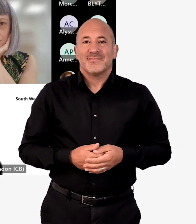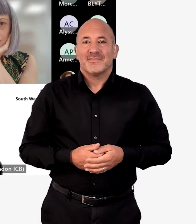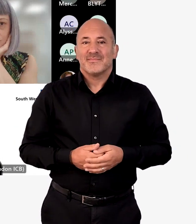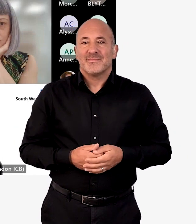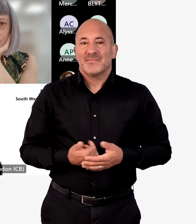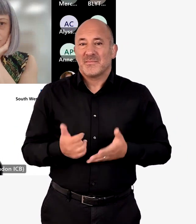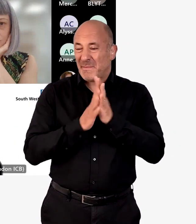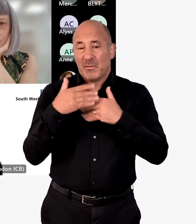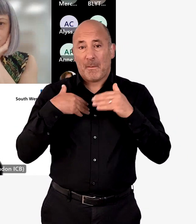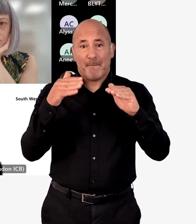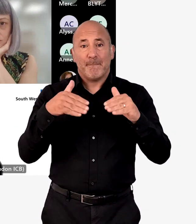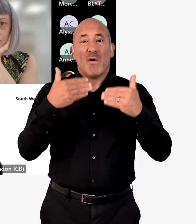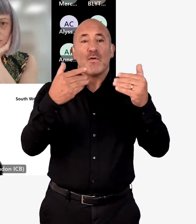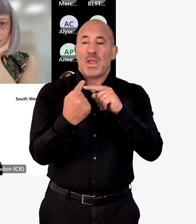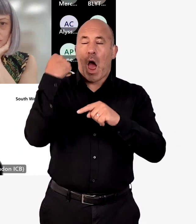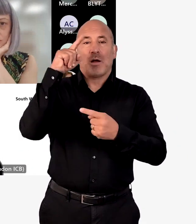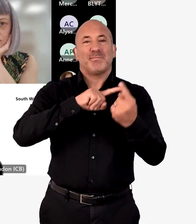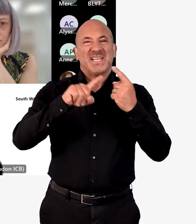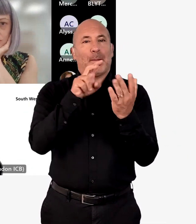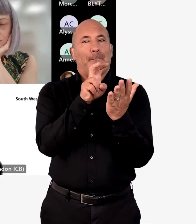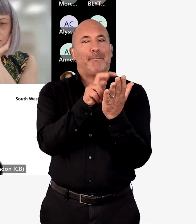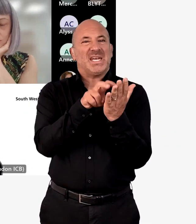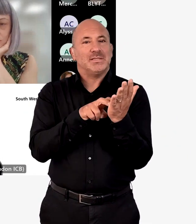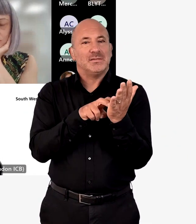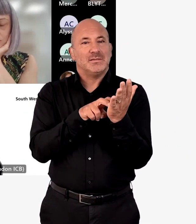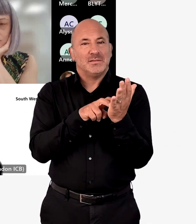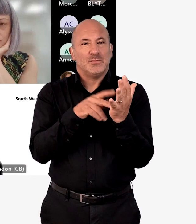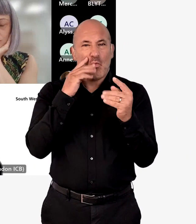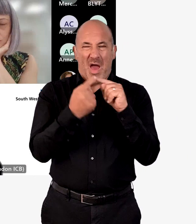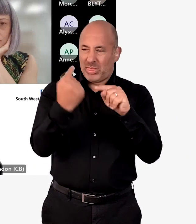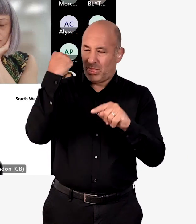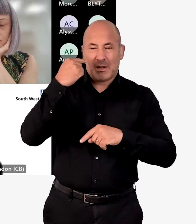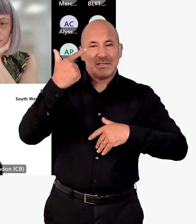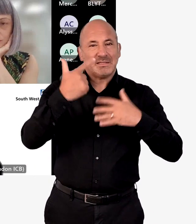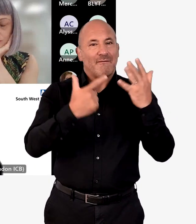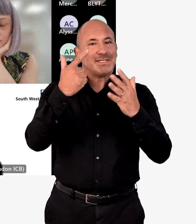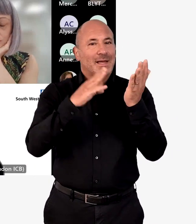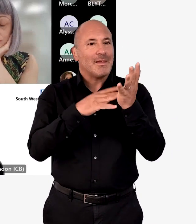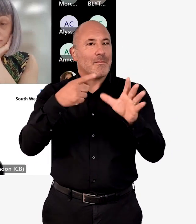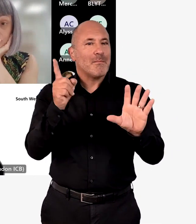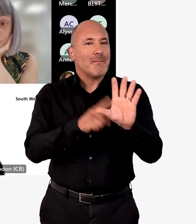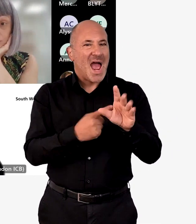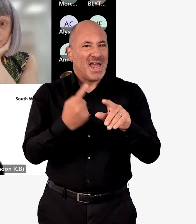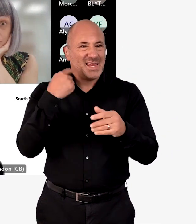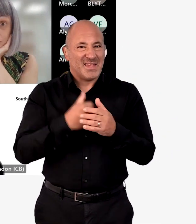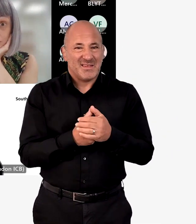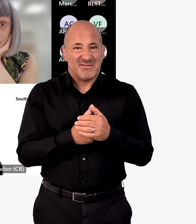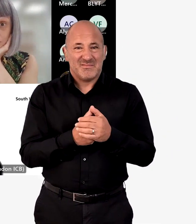today. So we move on to the minutes of the last meeting and that meeting was on the